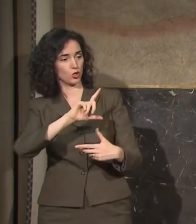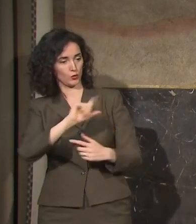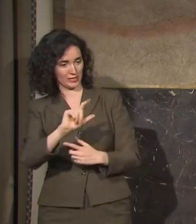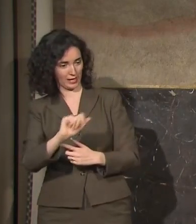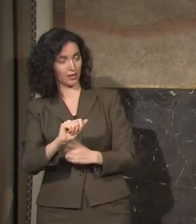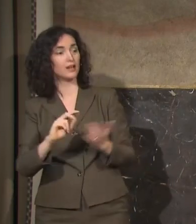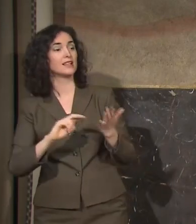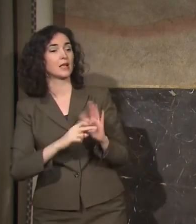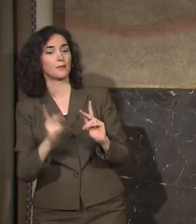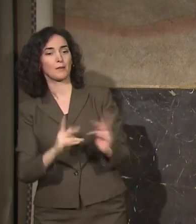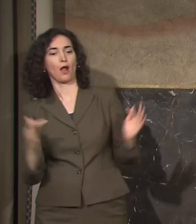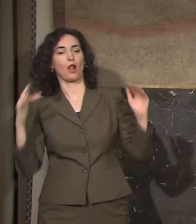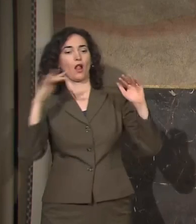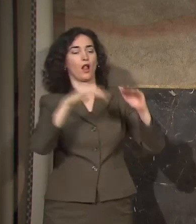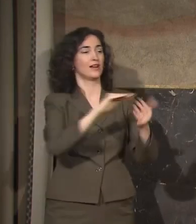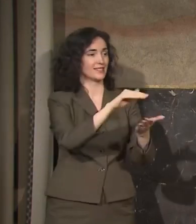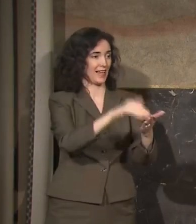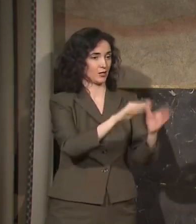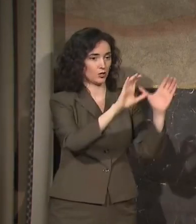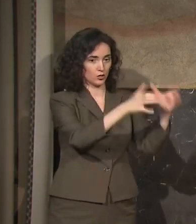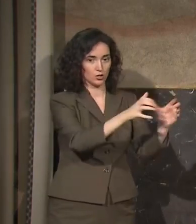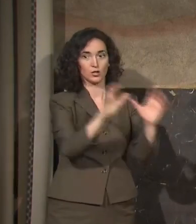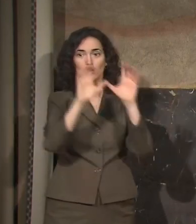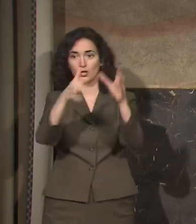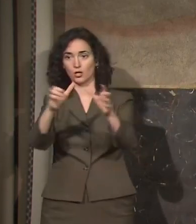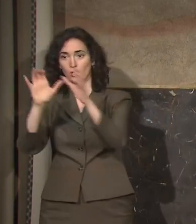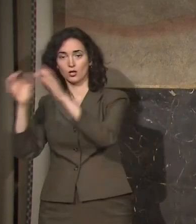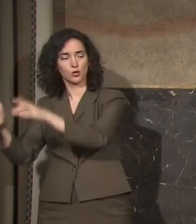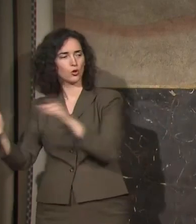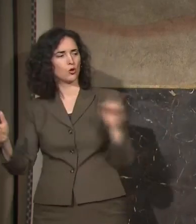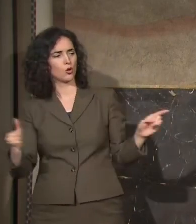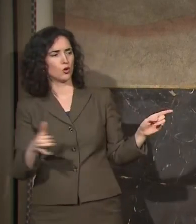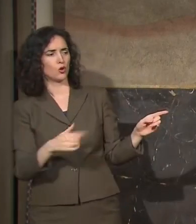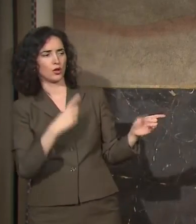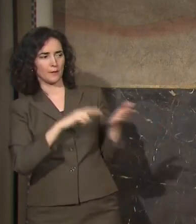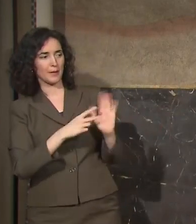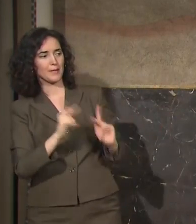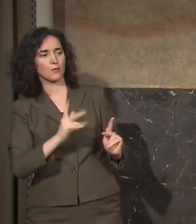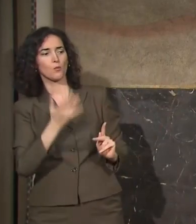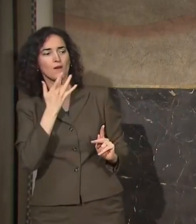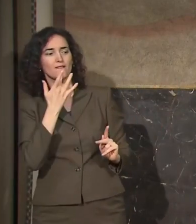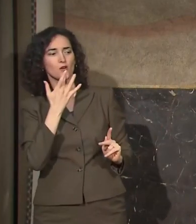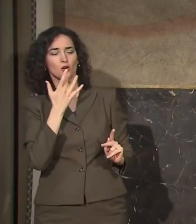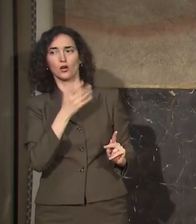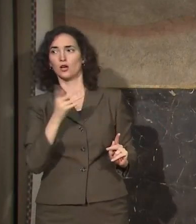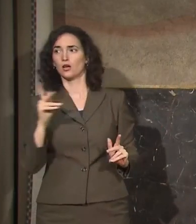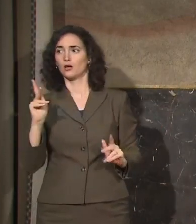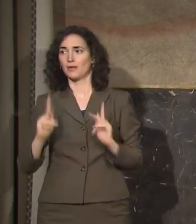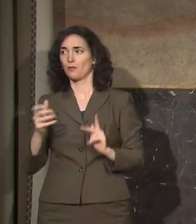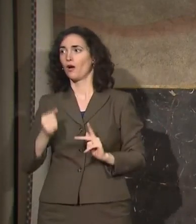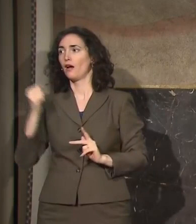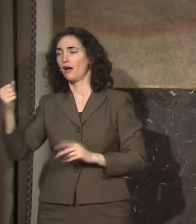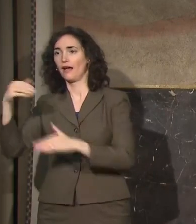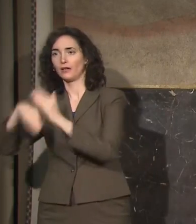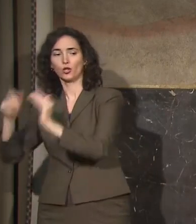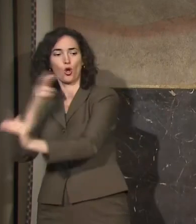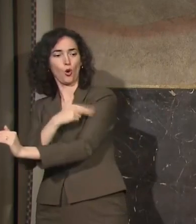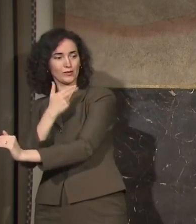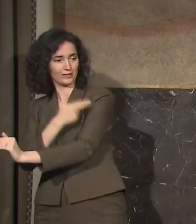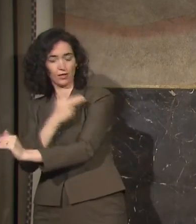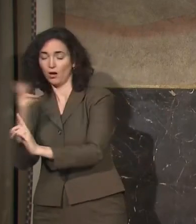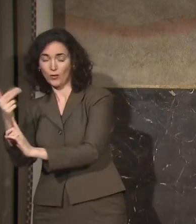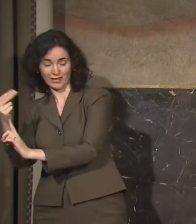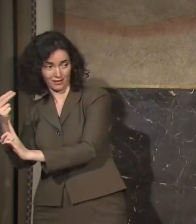the centers, that the state would prefer for them to be put up in hotels individually to? Yeah.